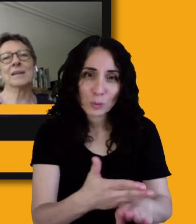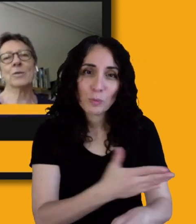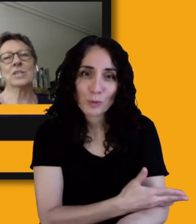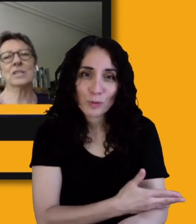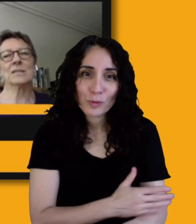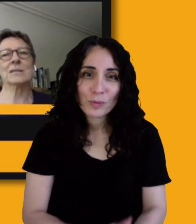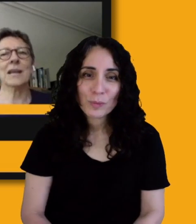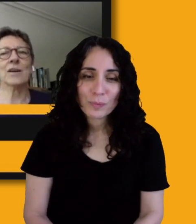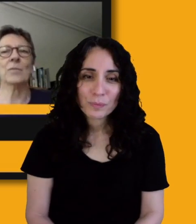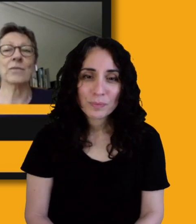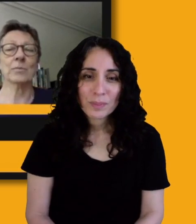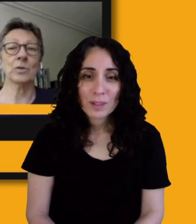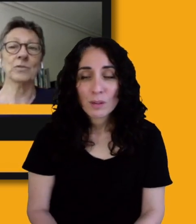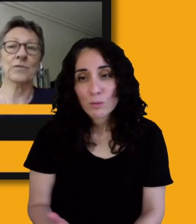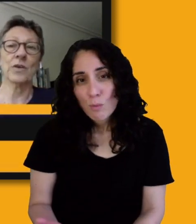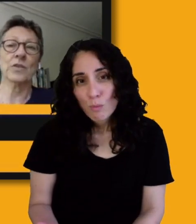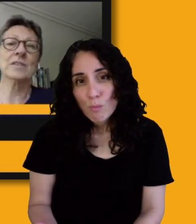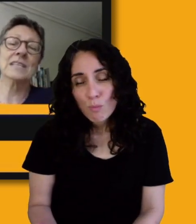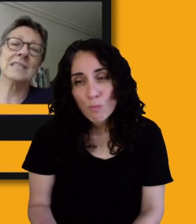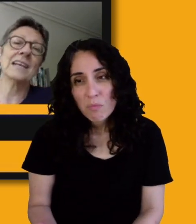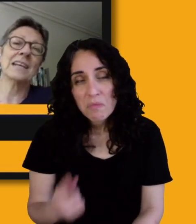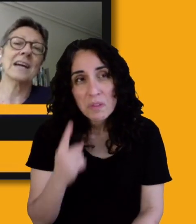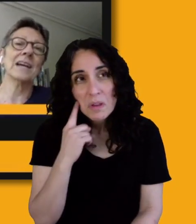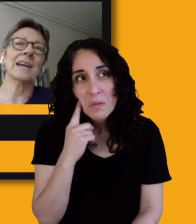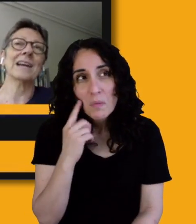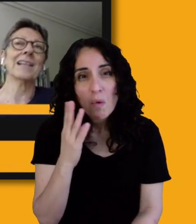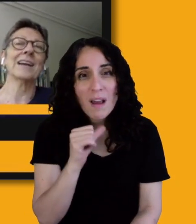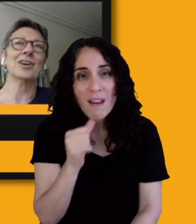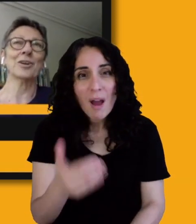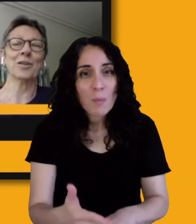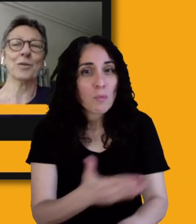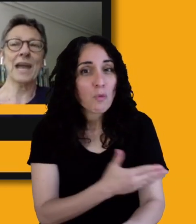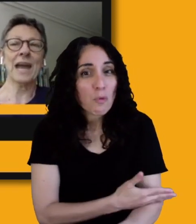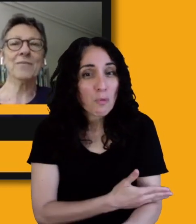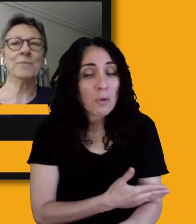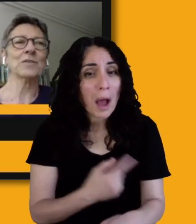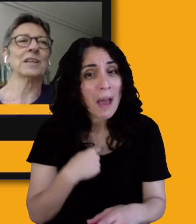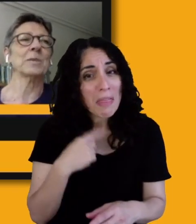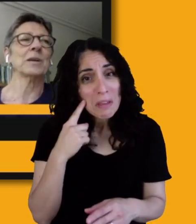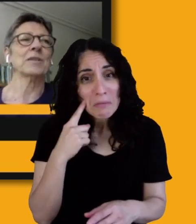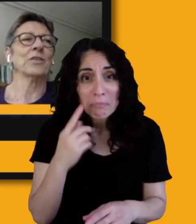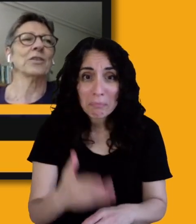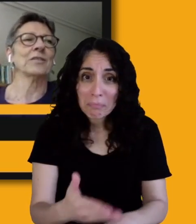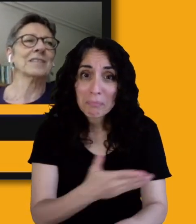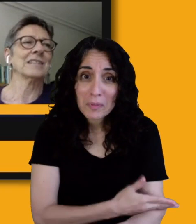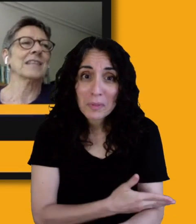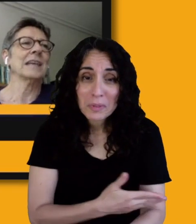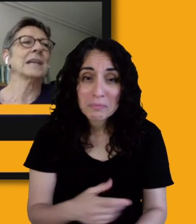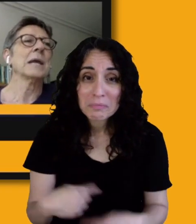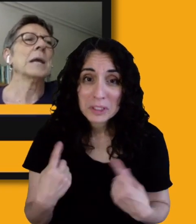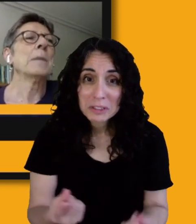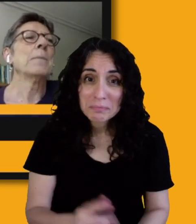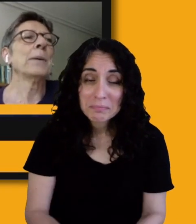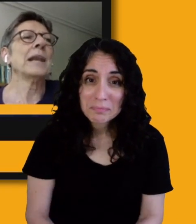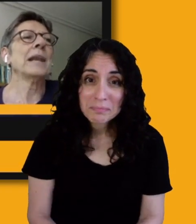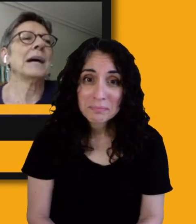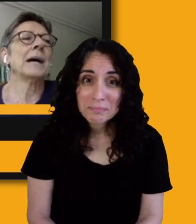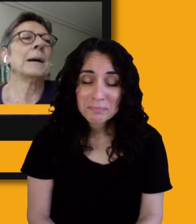question is how come we haven't moved farther since then. And I, and I'd like to argue that we have moved a little bit farther since then, but, um,